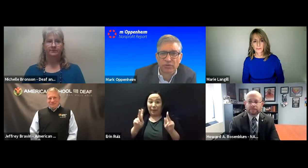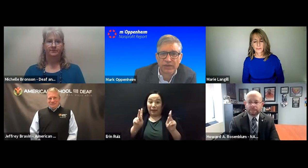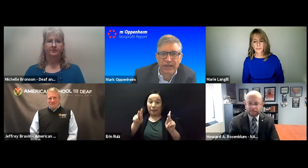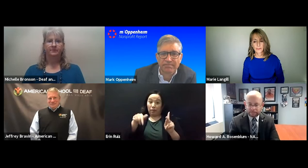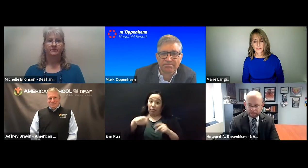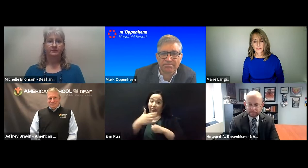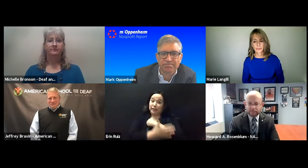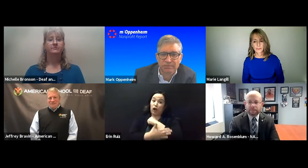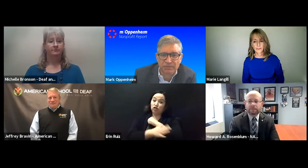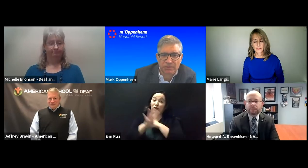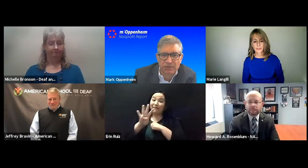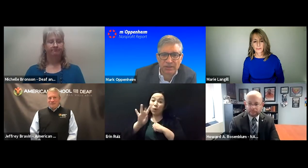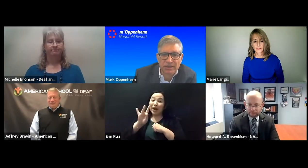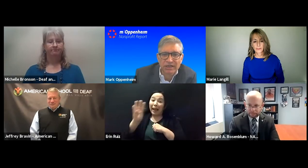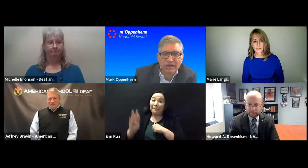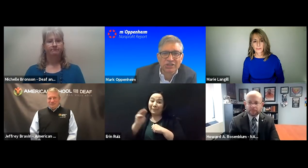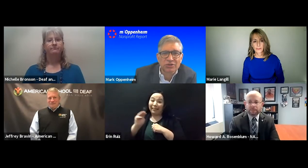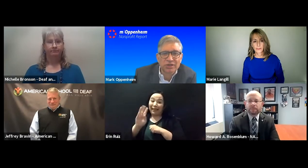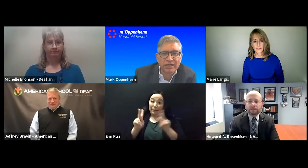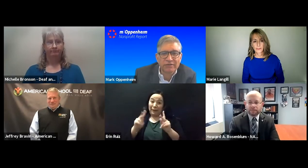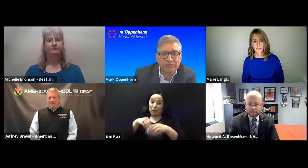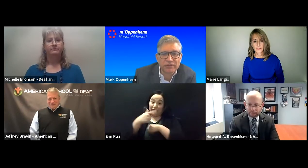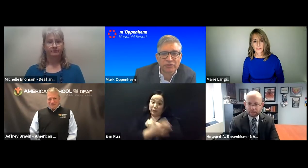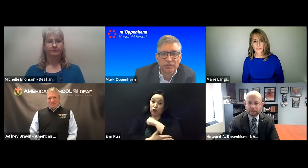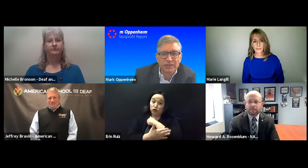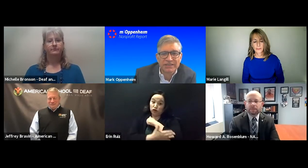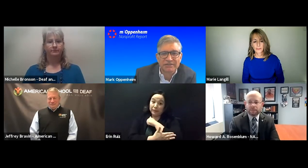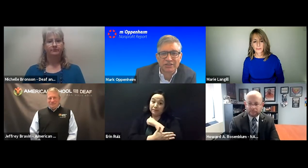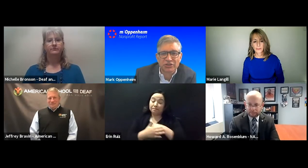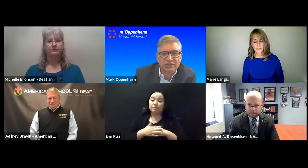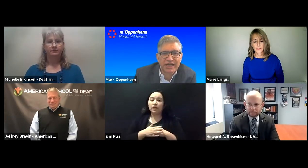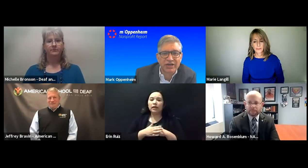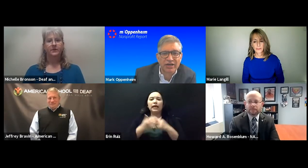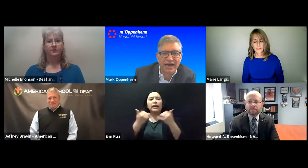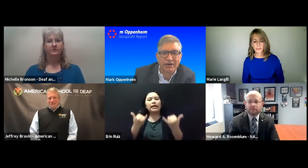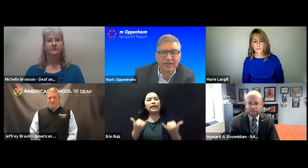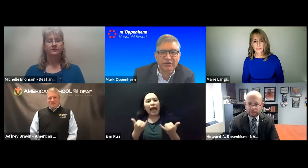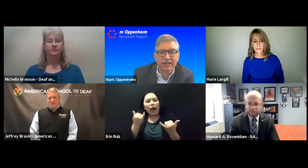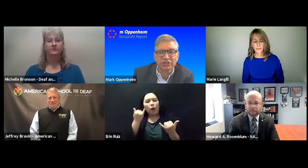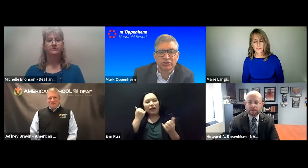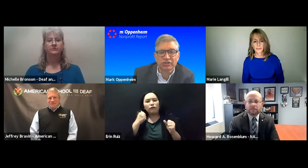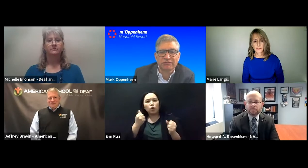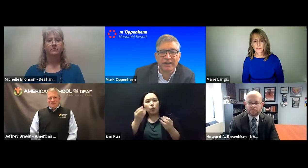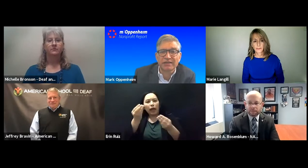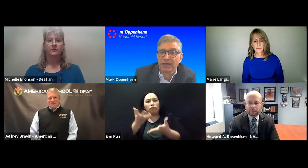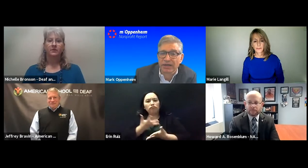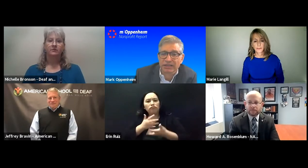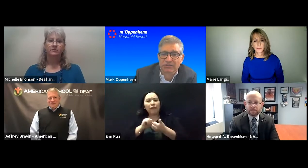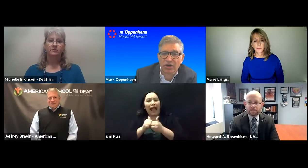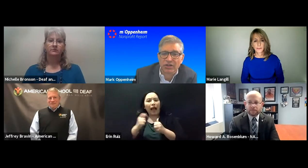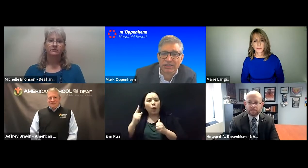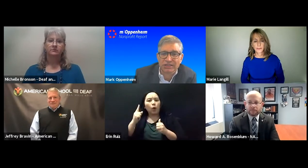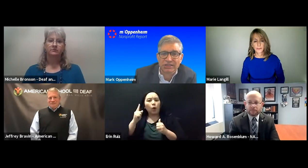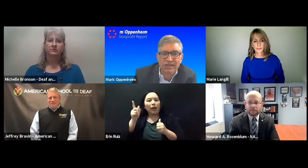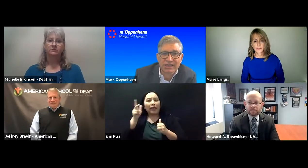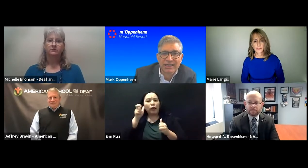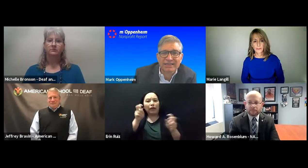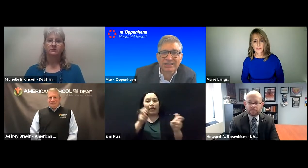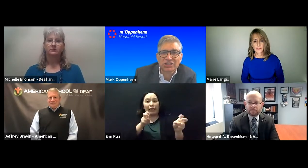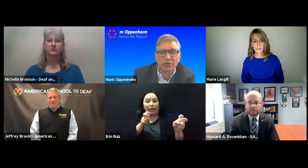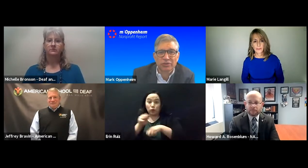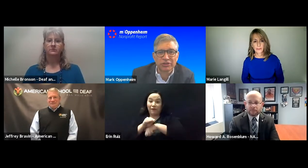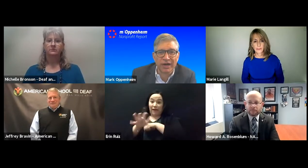this country, 48 million people. So if you could please give us your take on how hearing issues affect Americans of all ages.